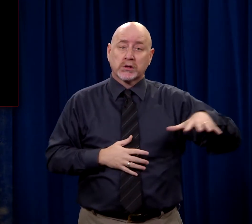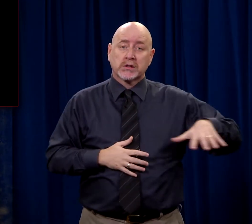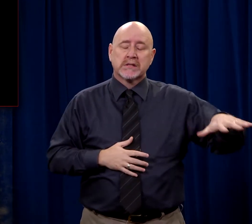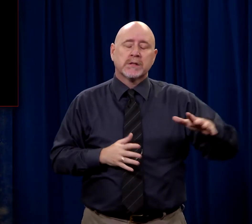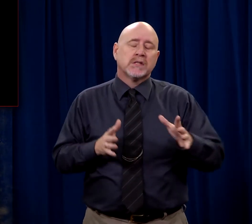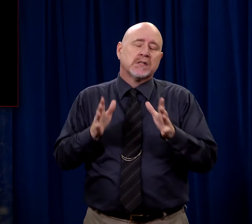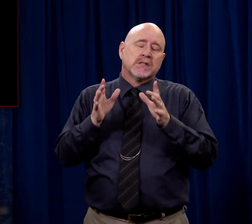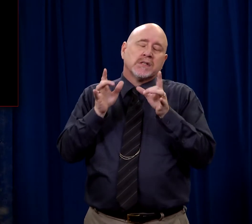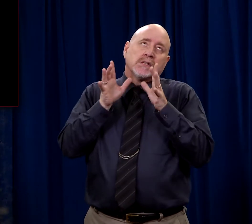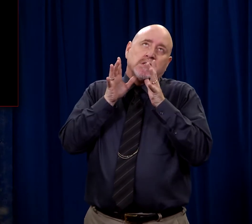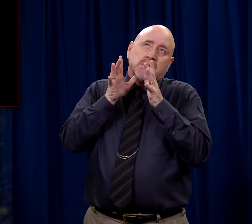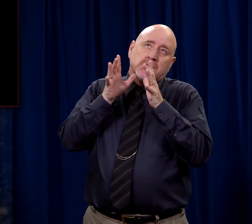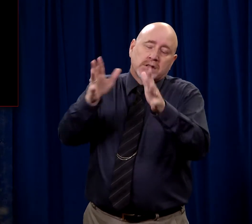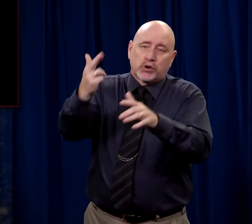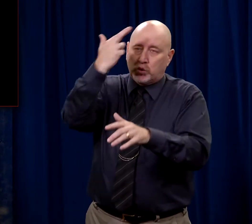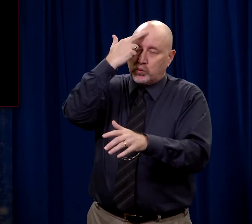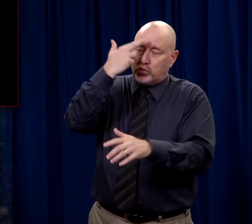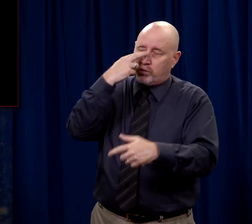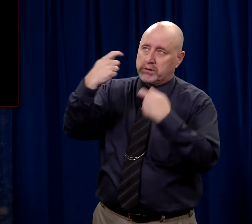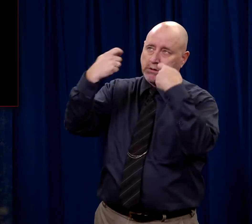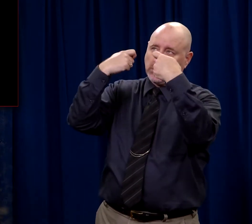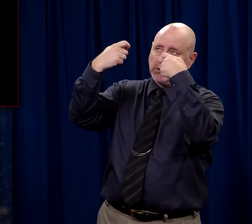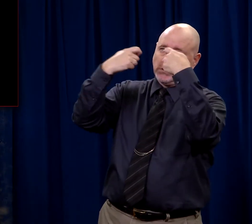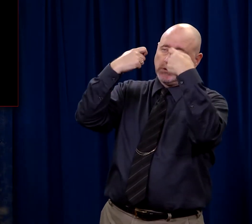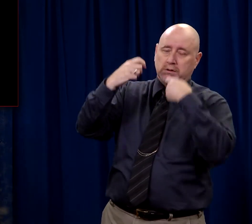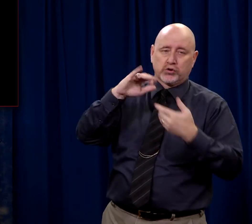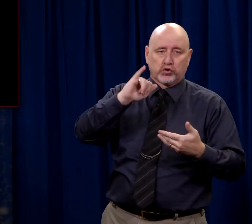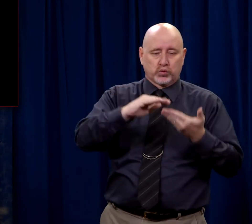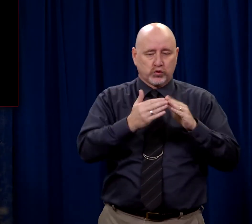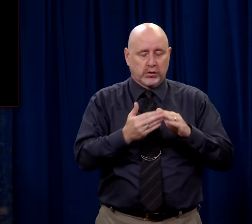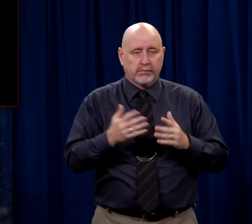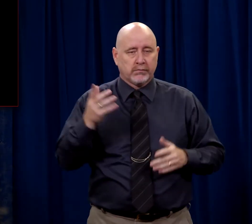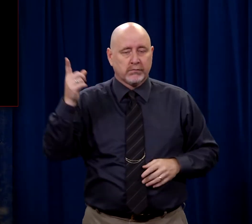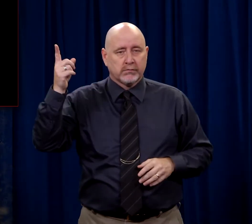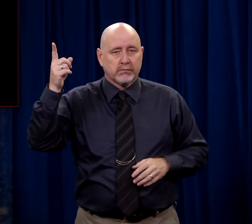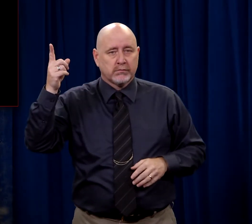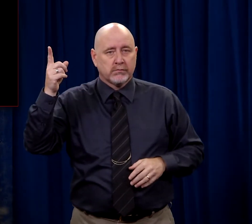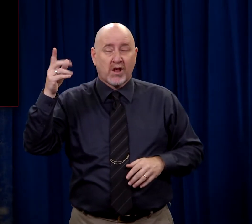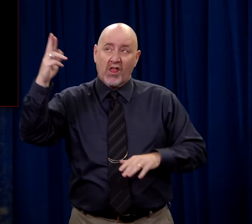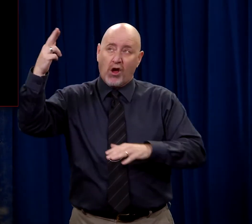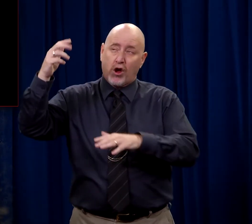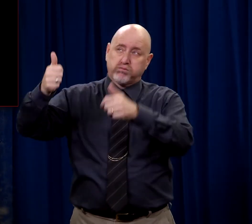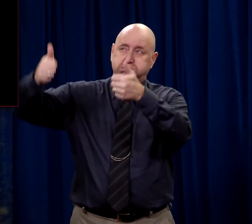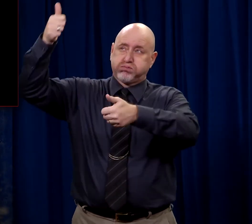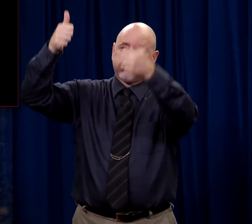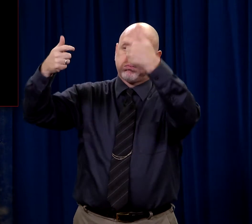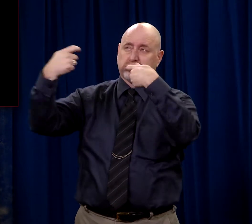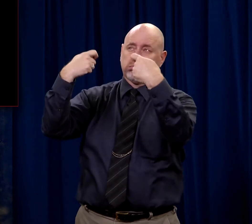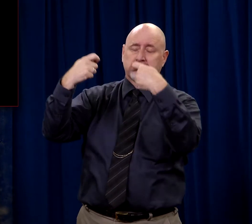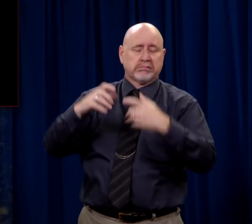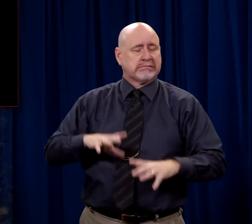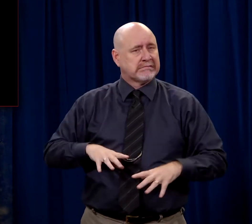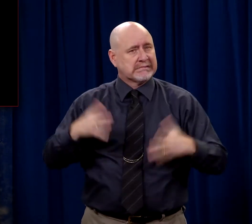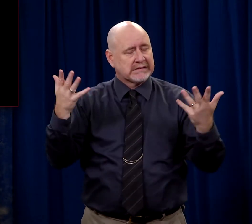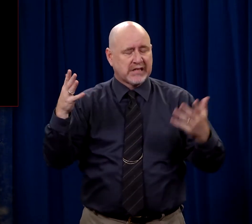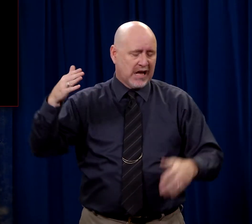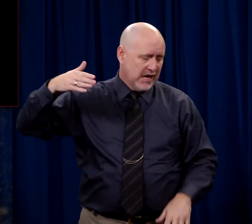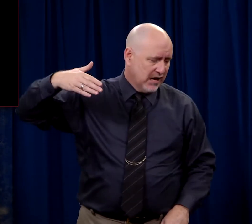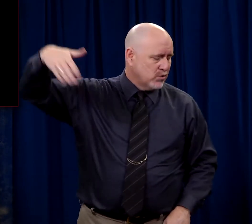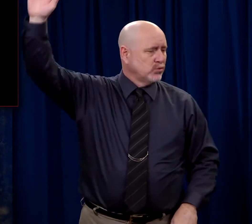and they hate having the Romans in Jerusalem. They hate the rule of these Romans and they want them